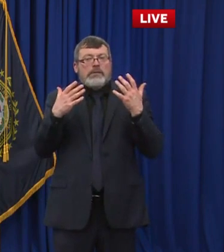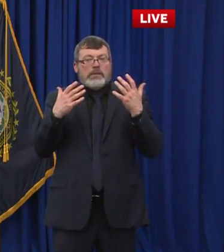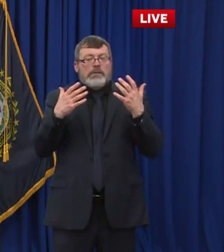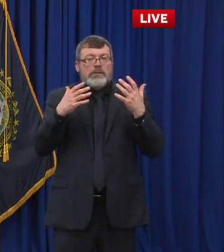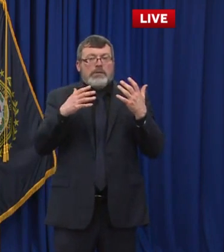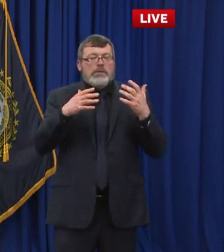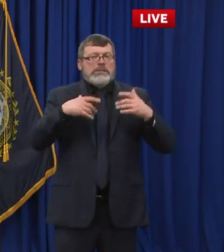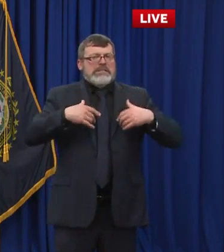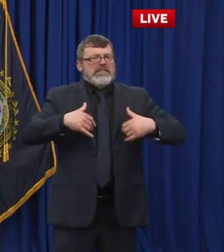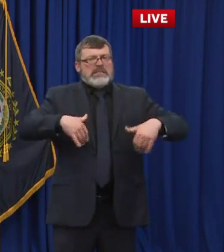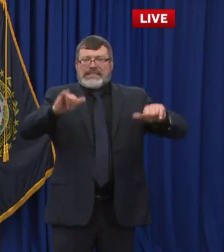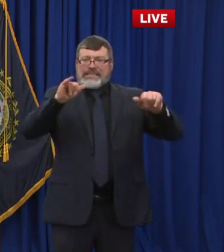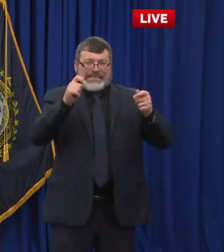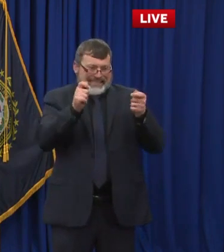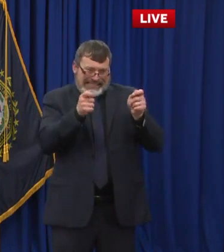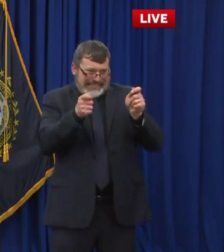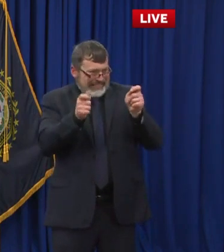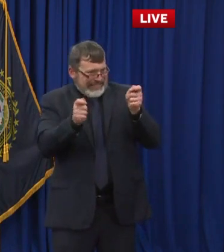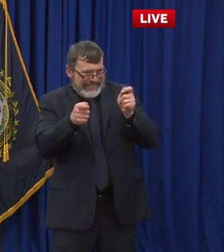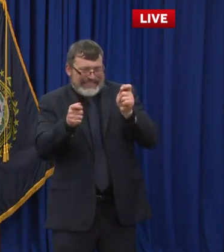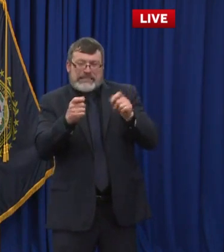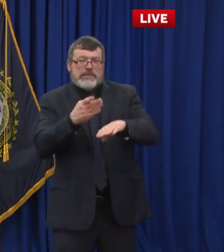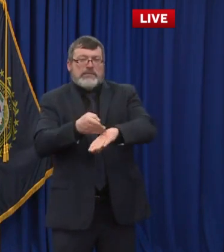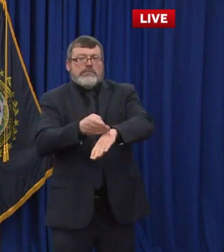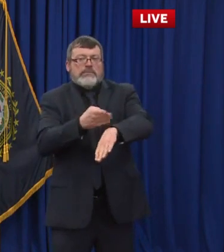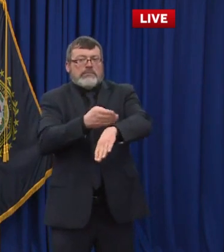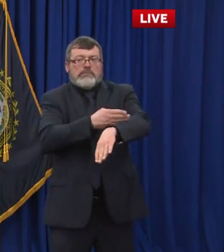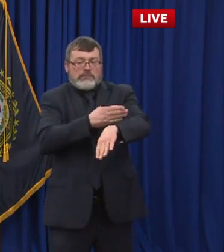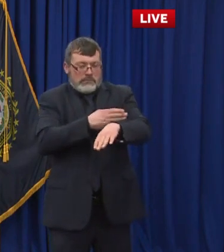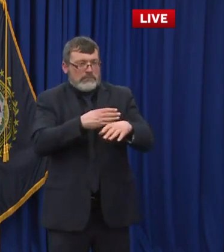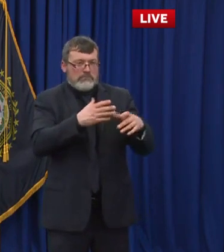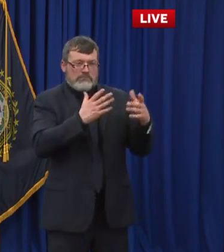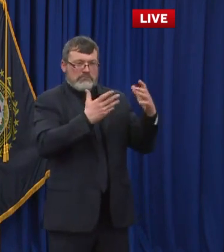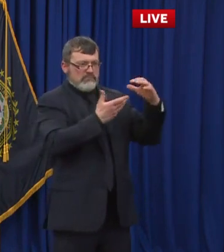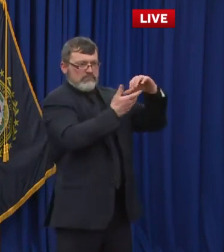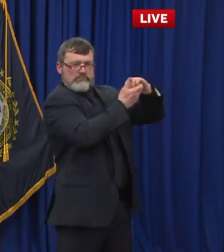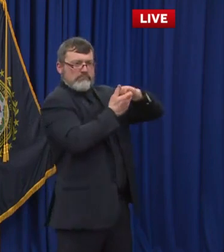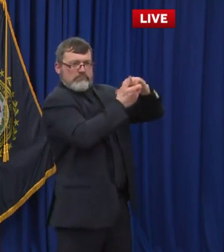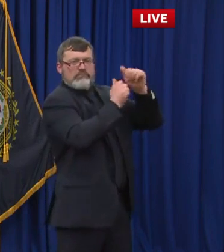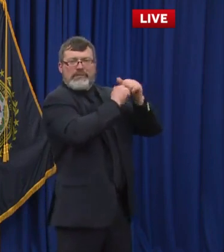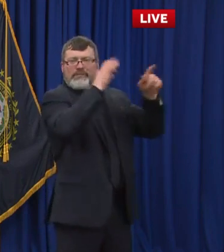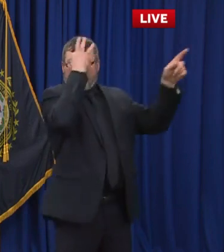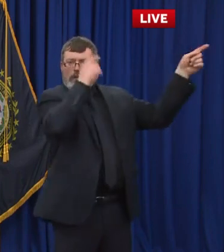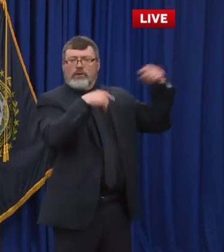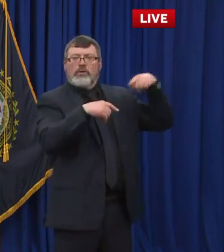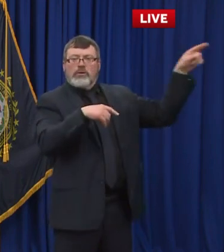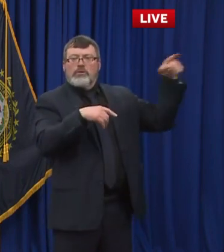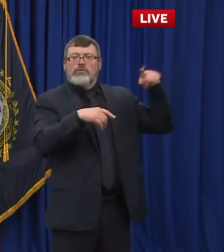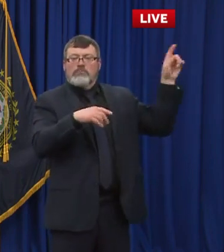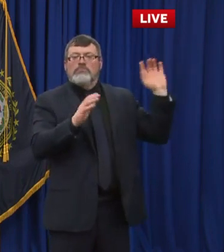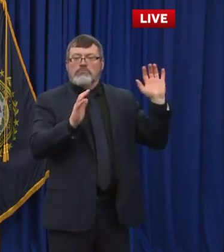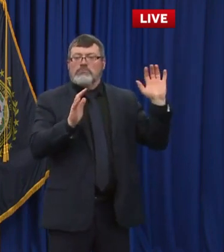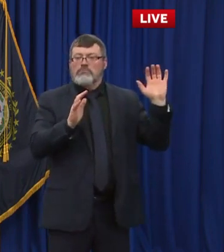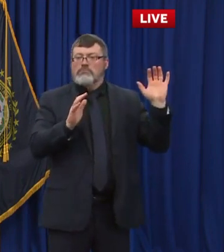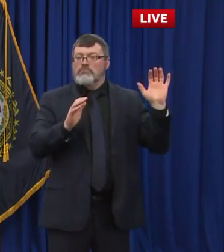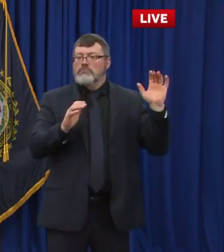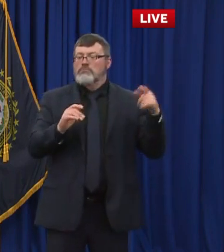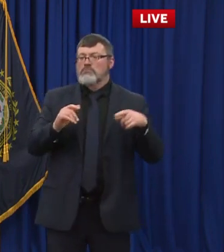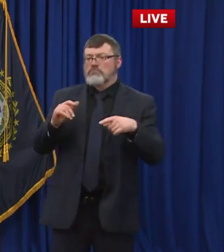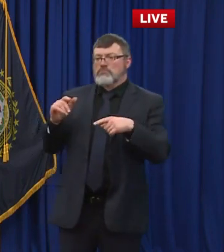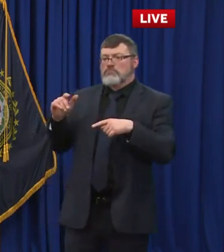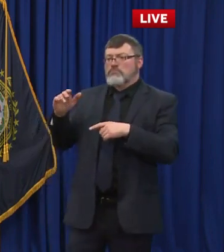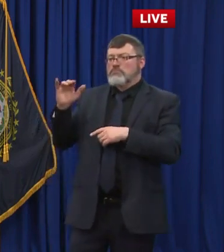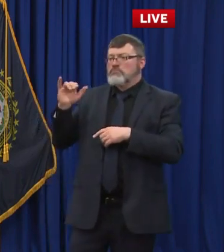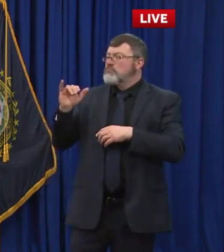we have in New Hampshire and working with our federal partners. Commissioner, one follow up for you. What happened with the building related to the children